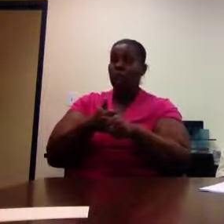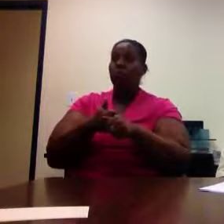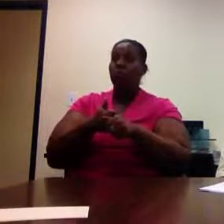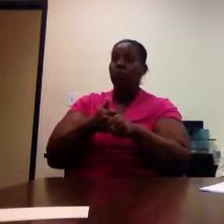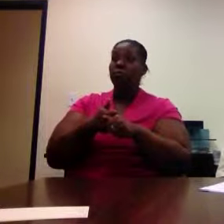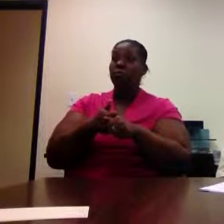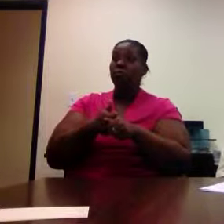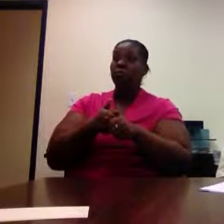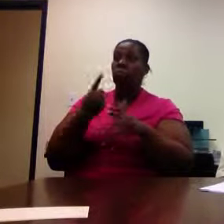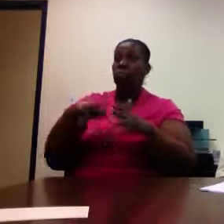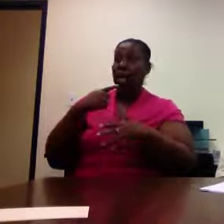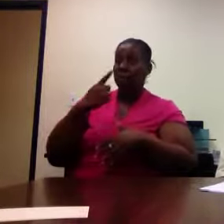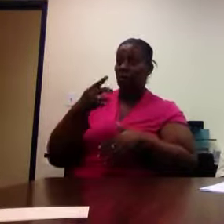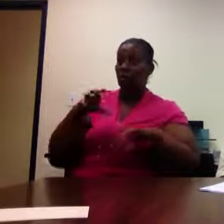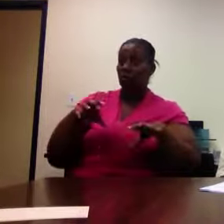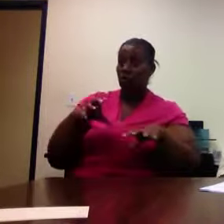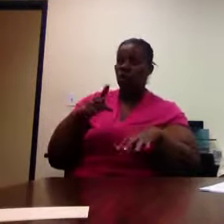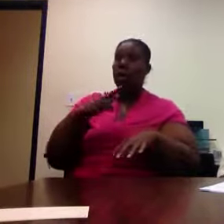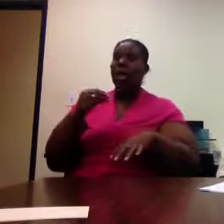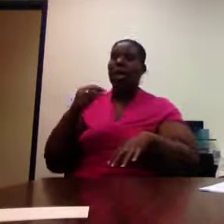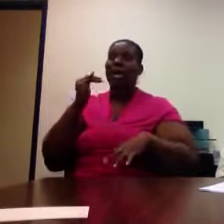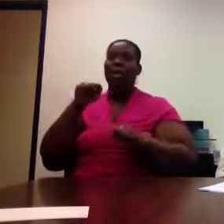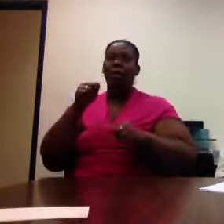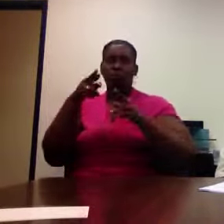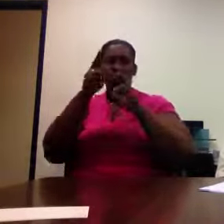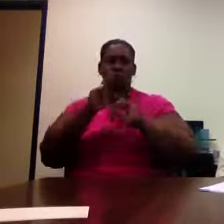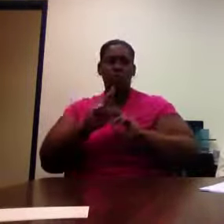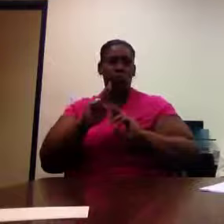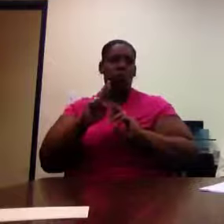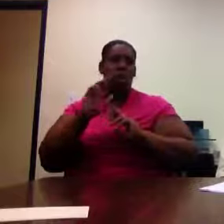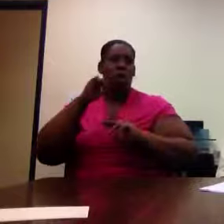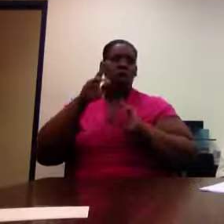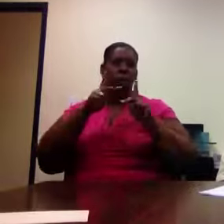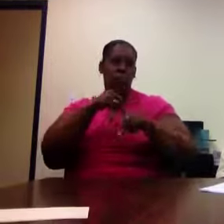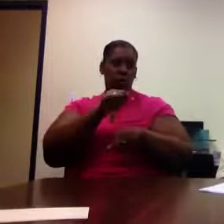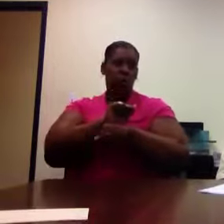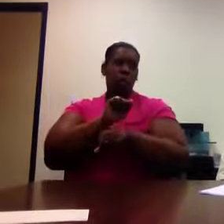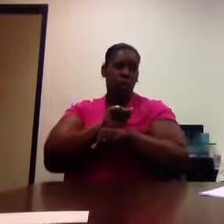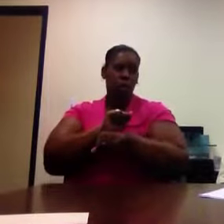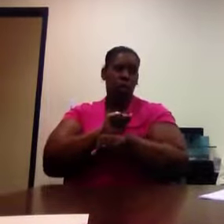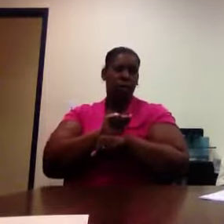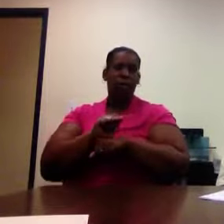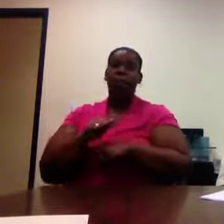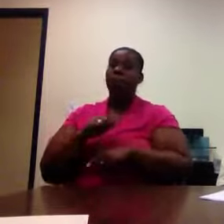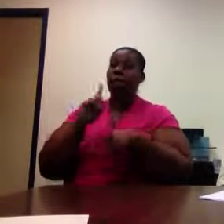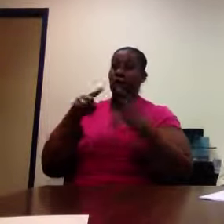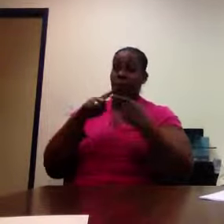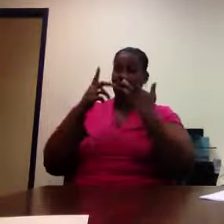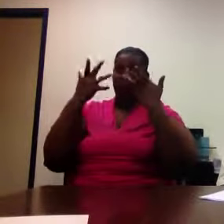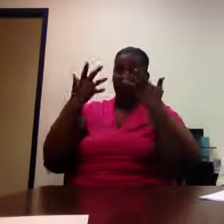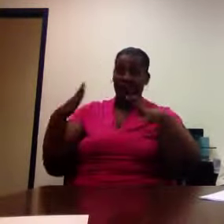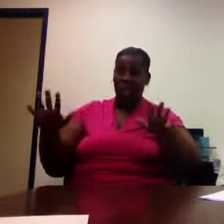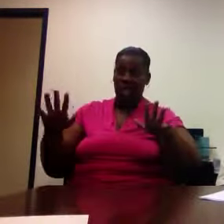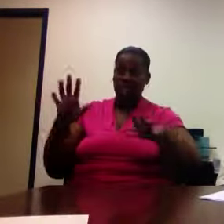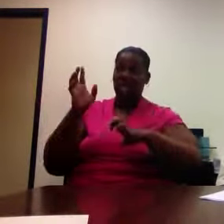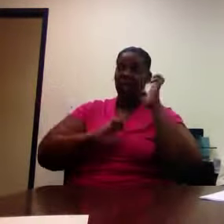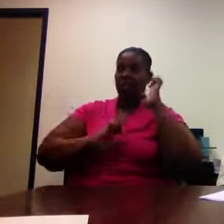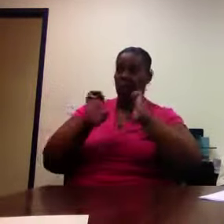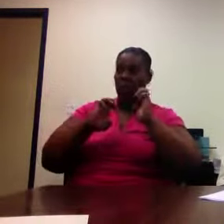and other. After evaluation, you may benefit from our job readiness training program. During this period,